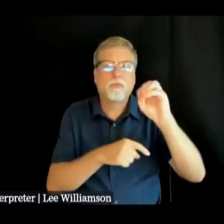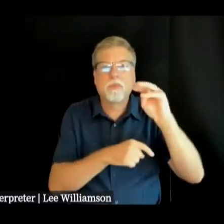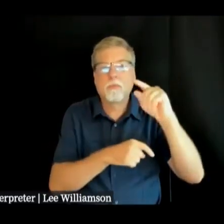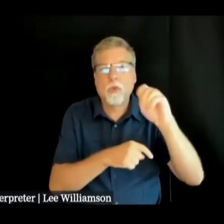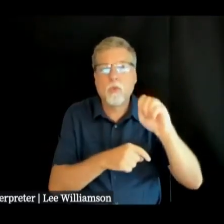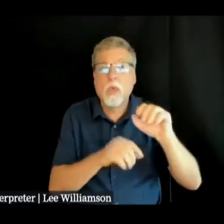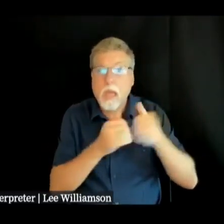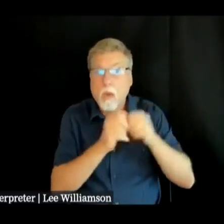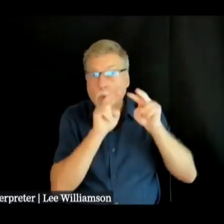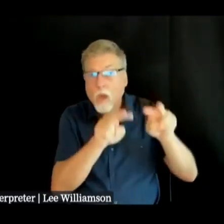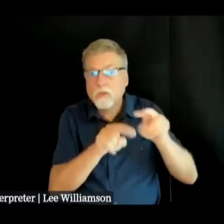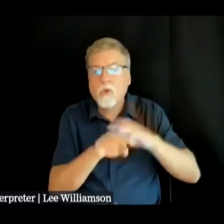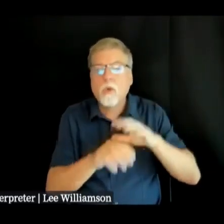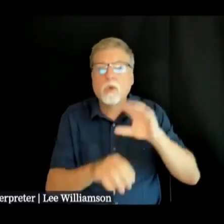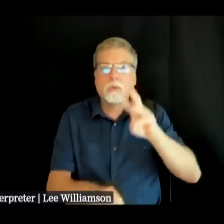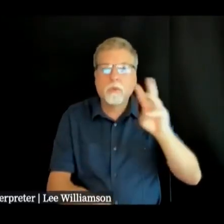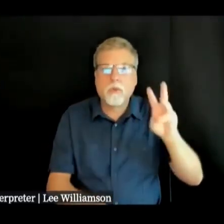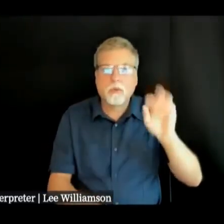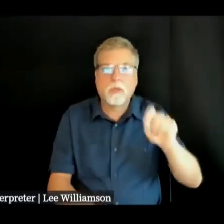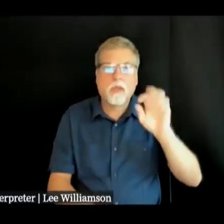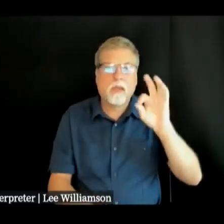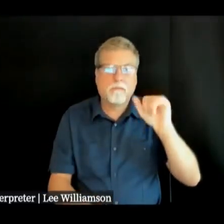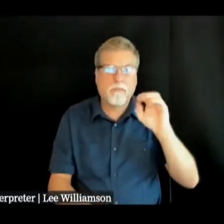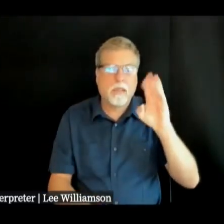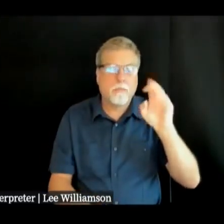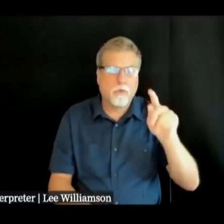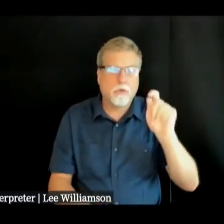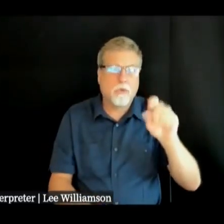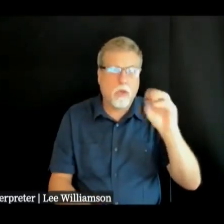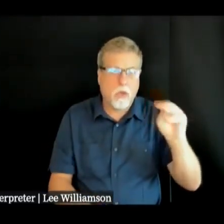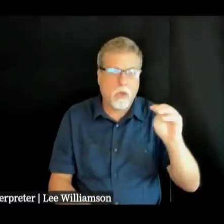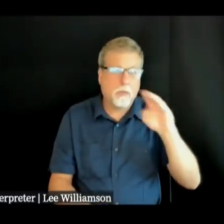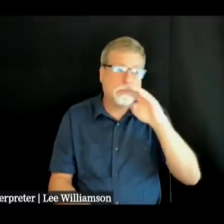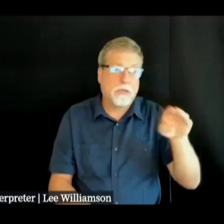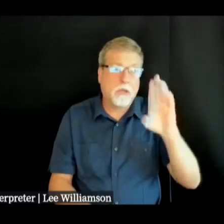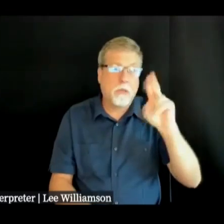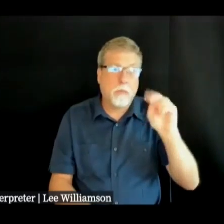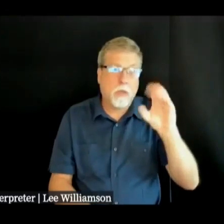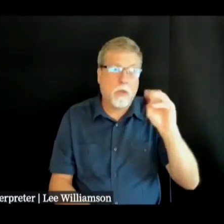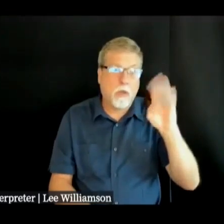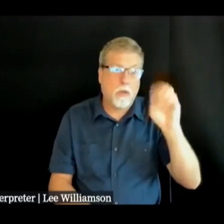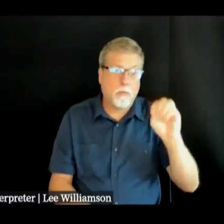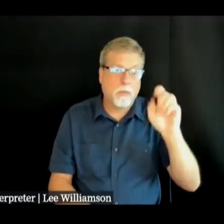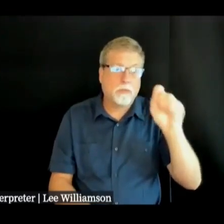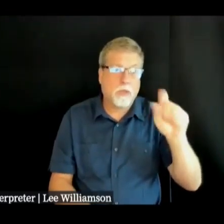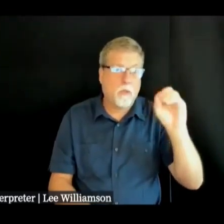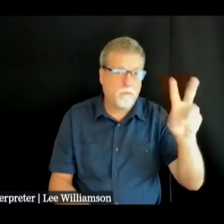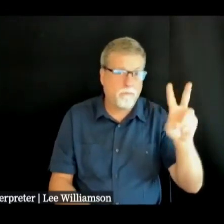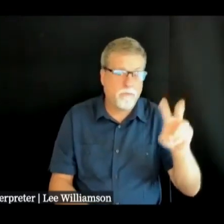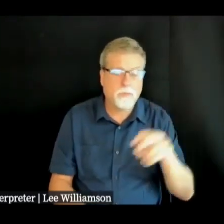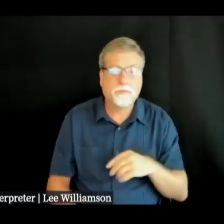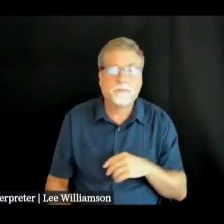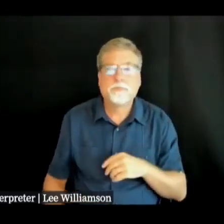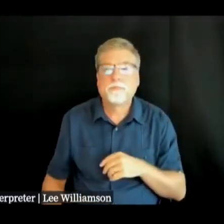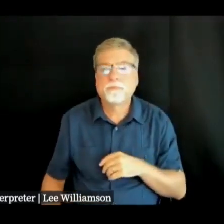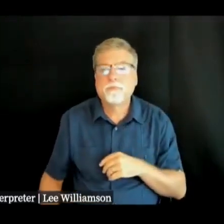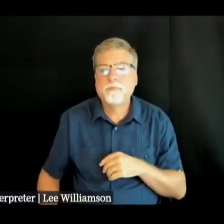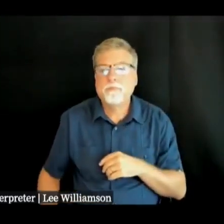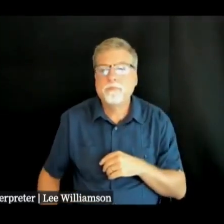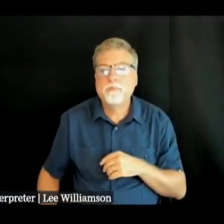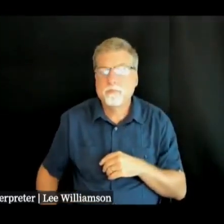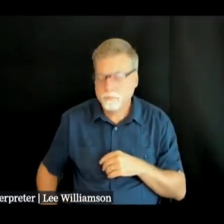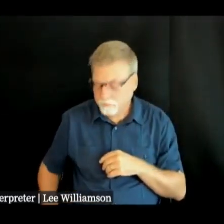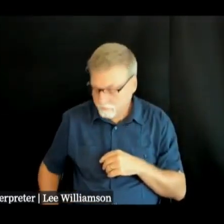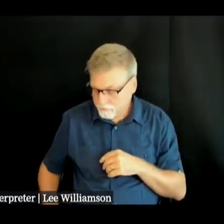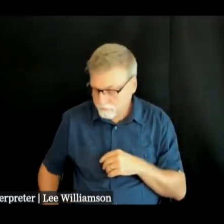.facebook.com that should bunkum go as we continue to